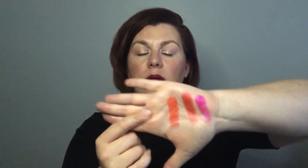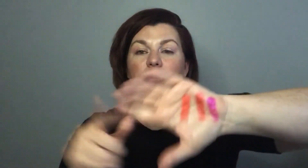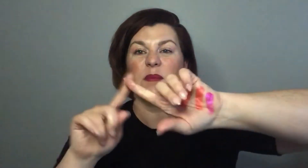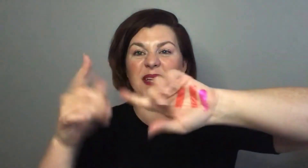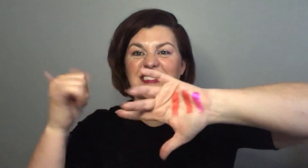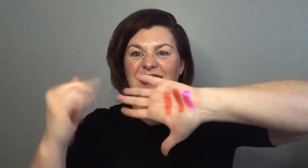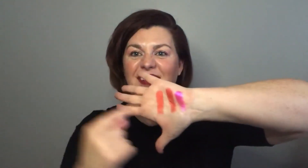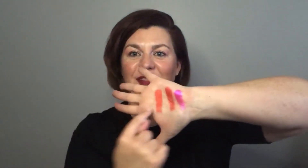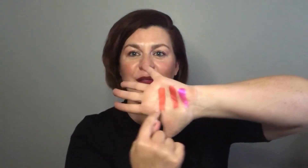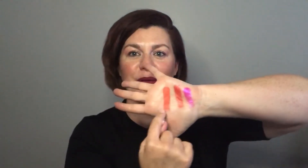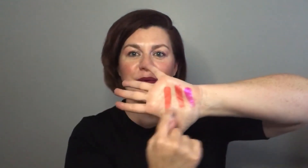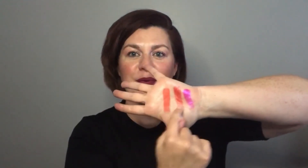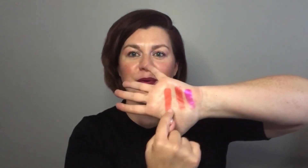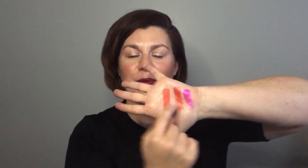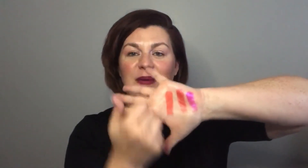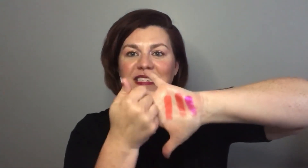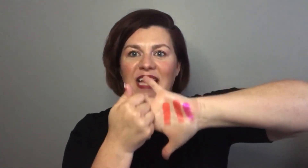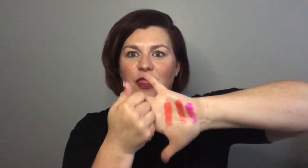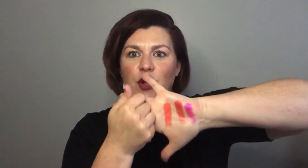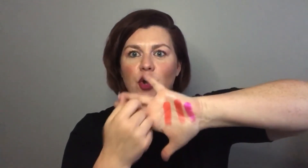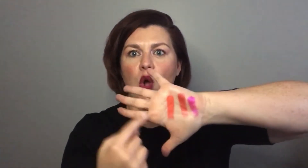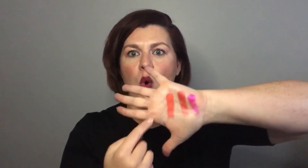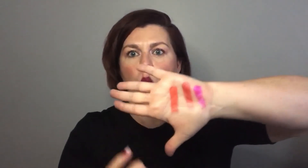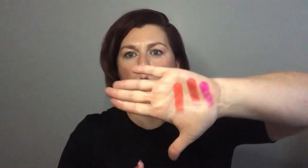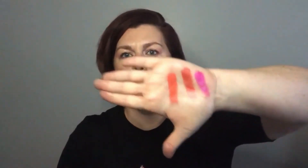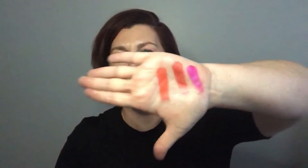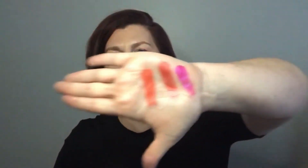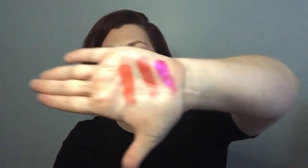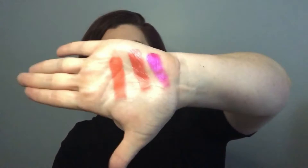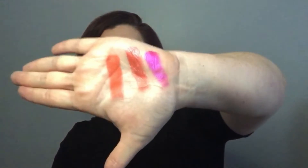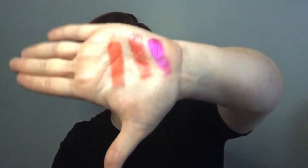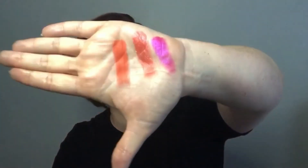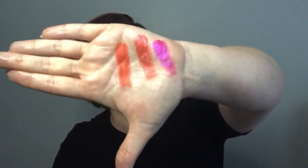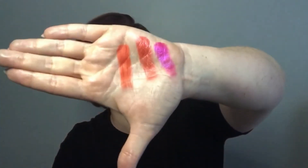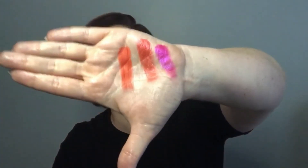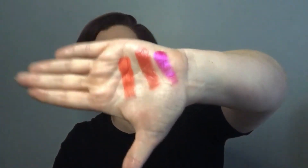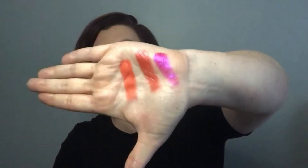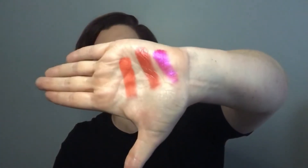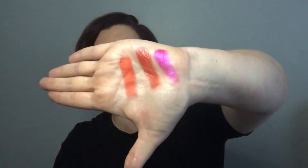metallic look but those two together ooh yes